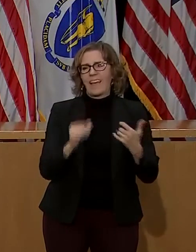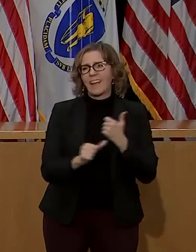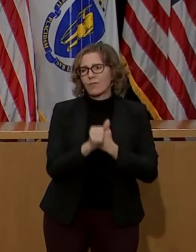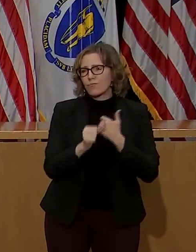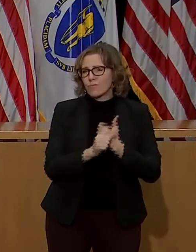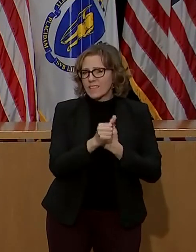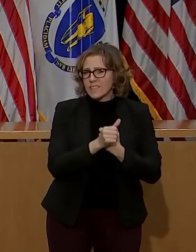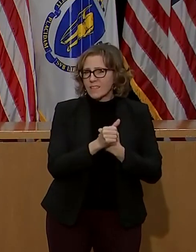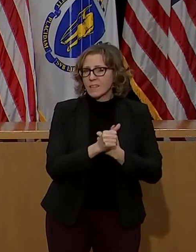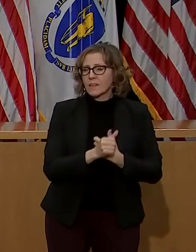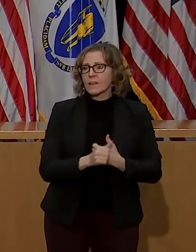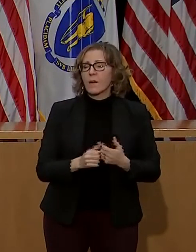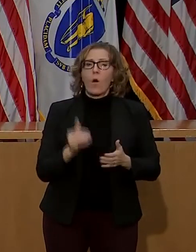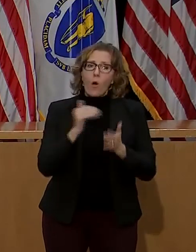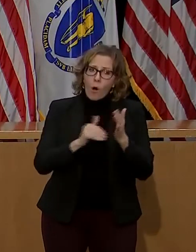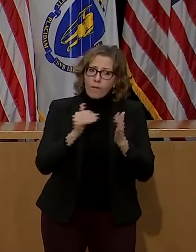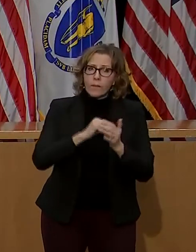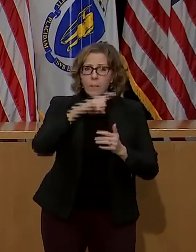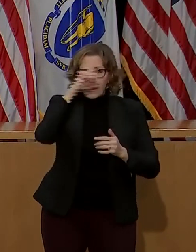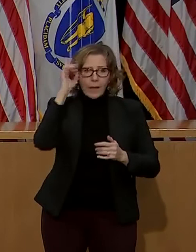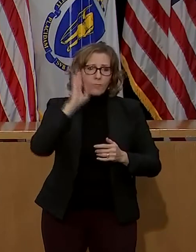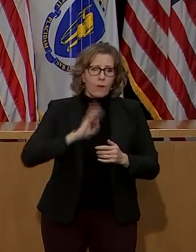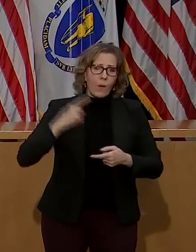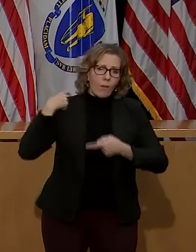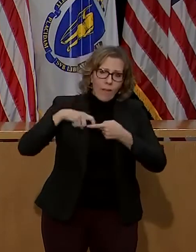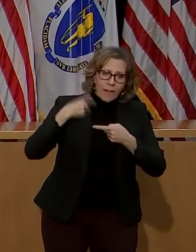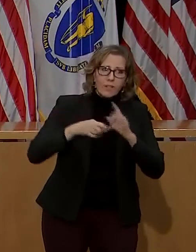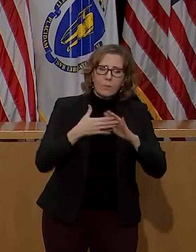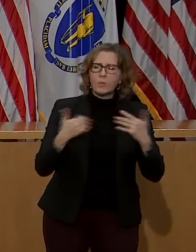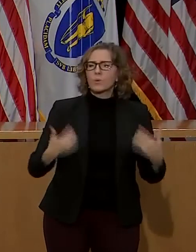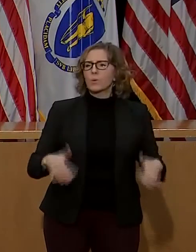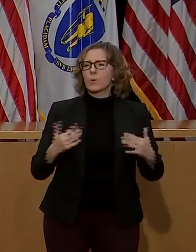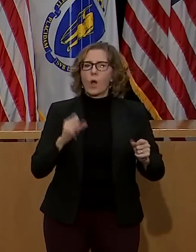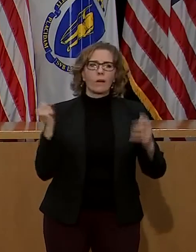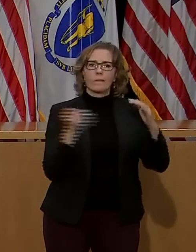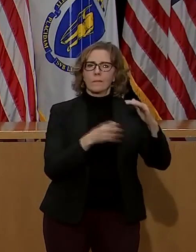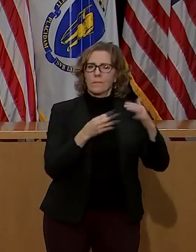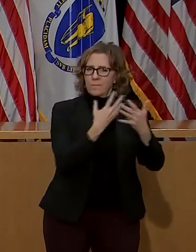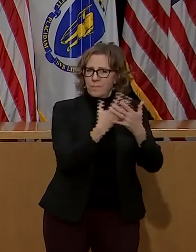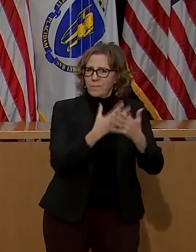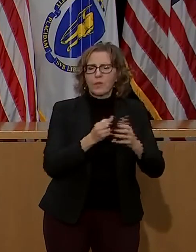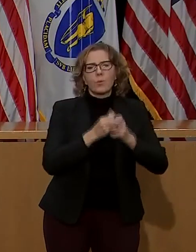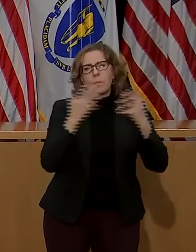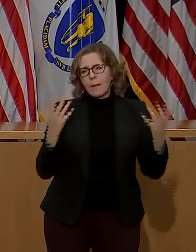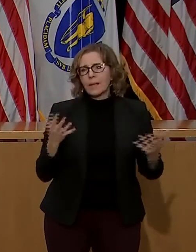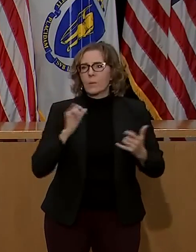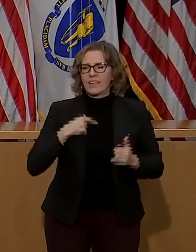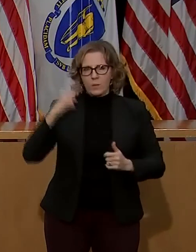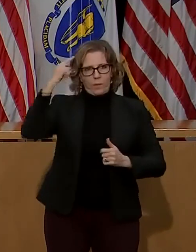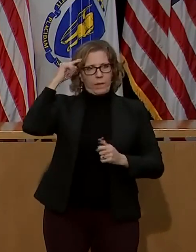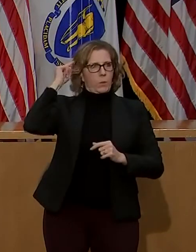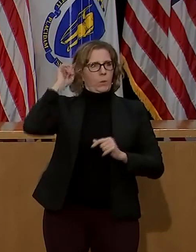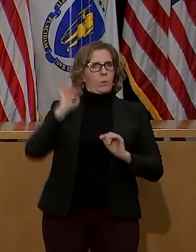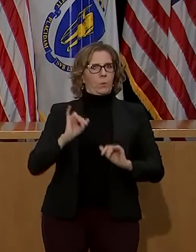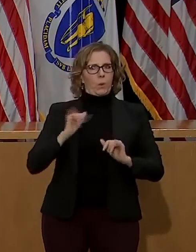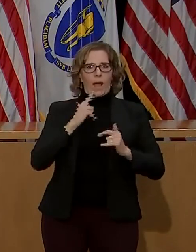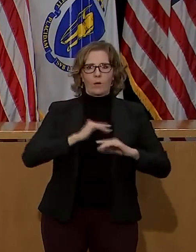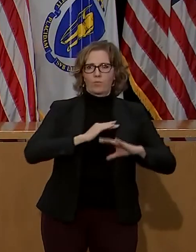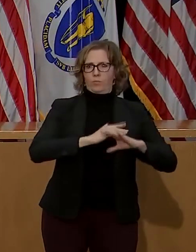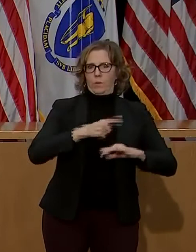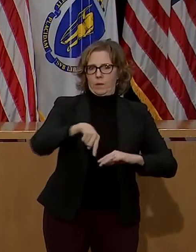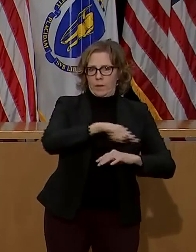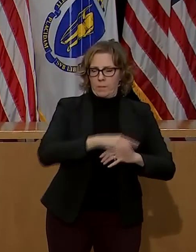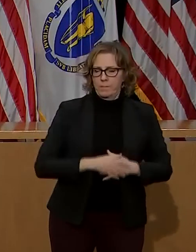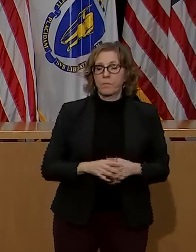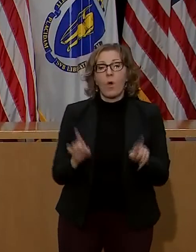brown and Latinx communities are being impacted, and we need to take that in consideration. In phase two, we focus on seniors